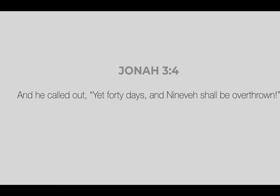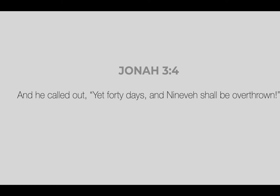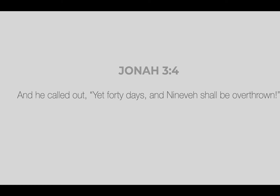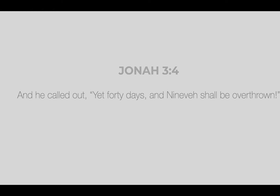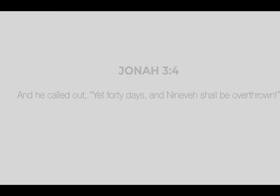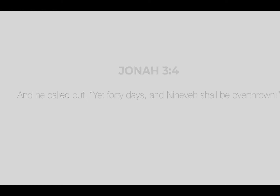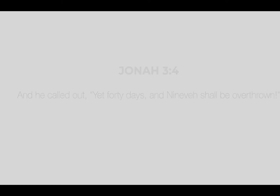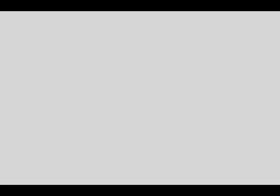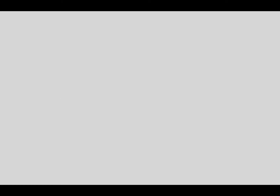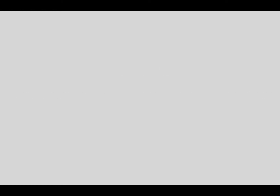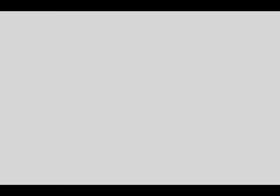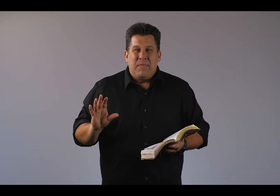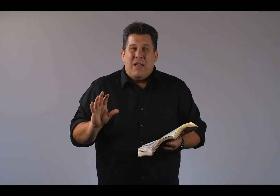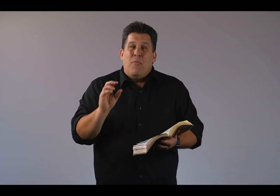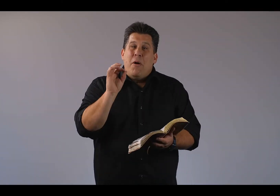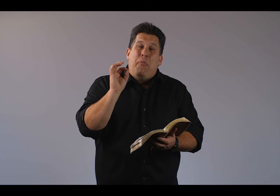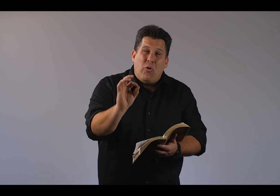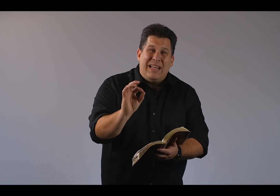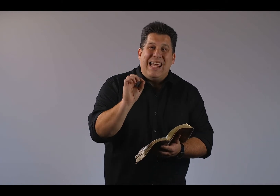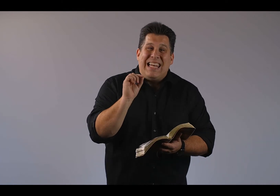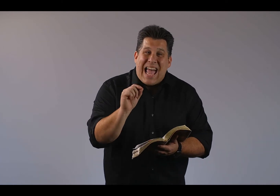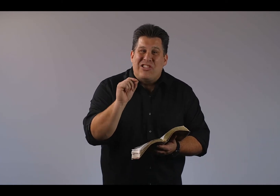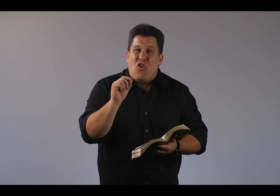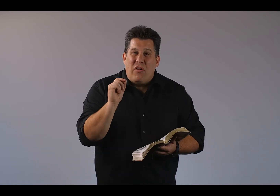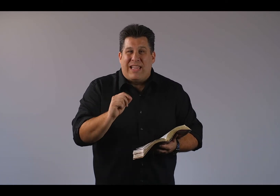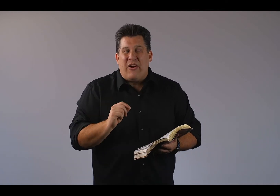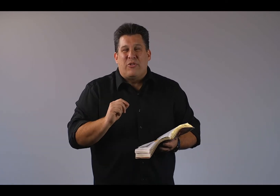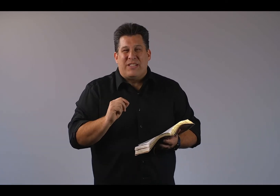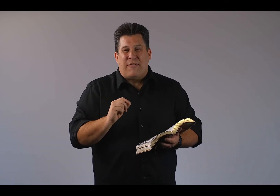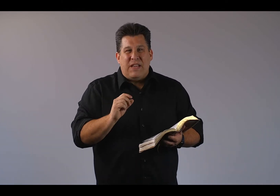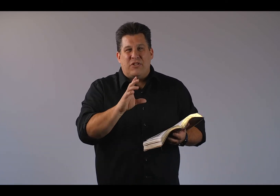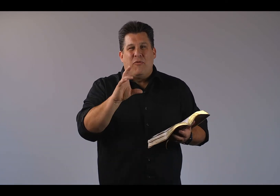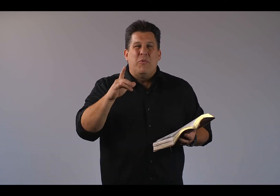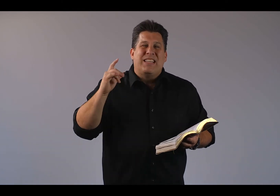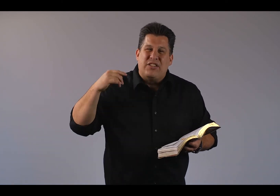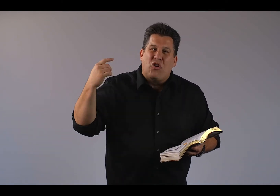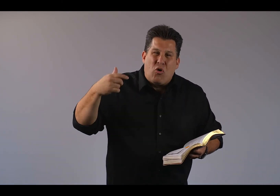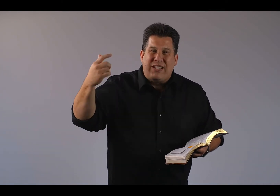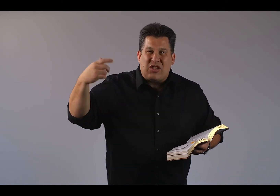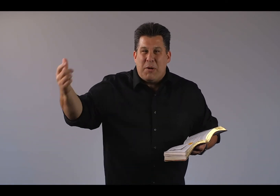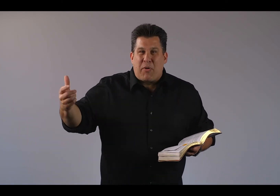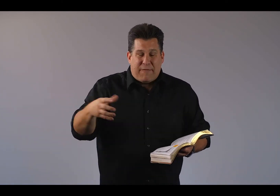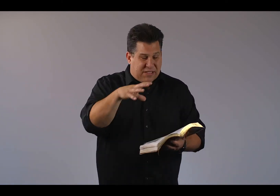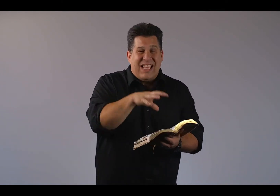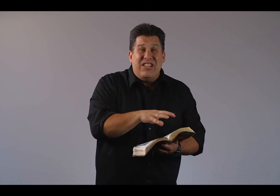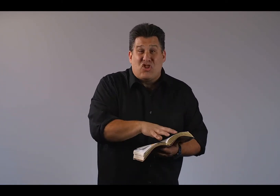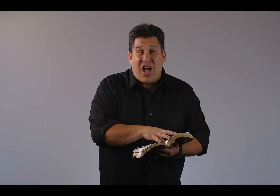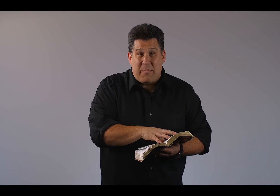scripture verses, nothing. More importantly, it lacks all the characteristic features of what was considered Old Testament prophecy, his job.